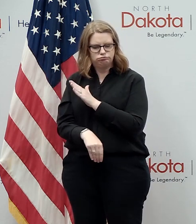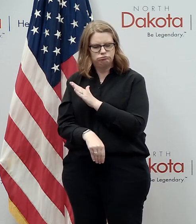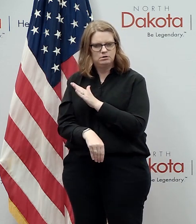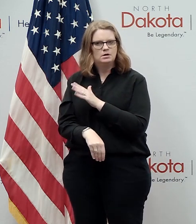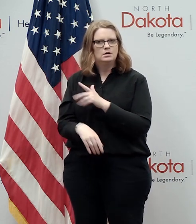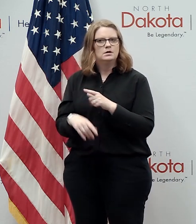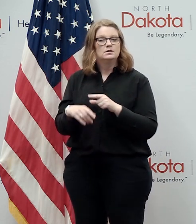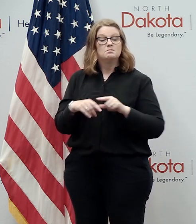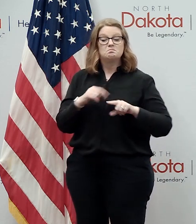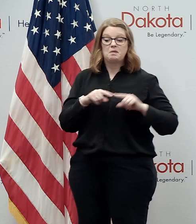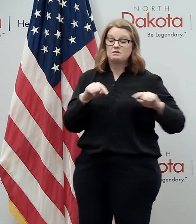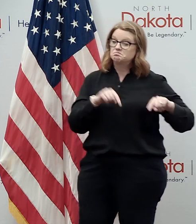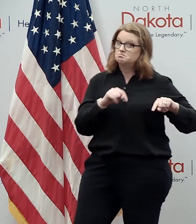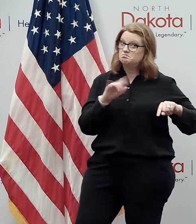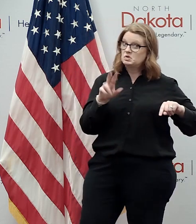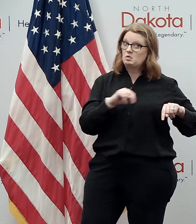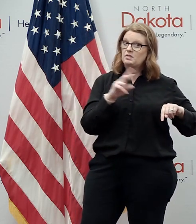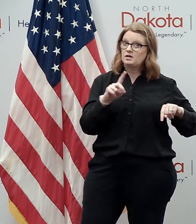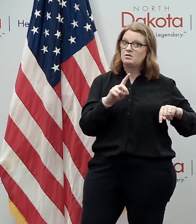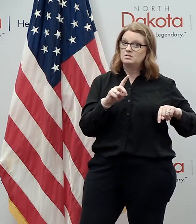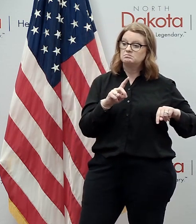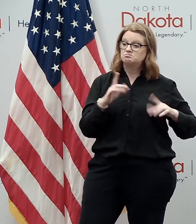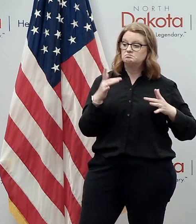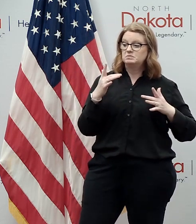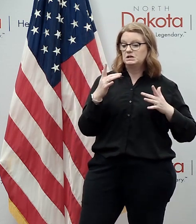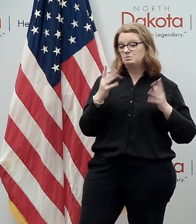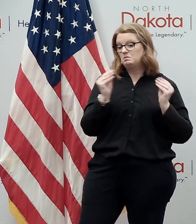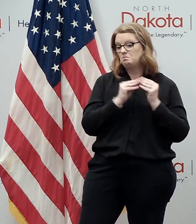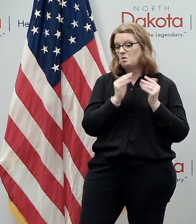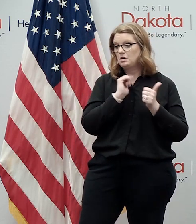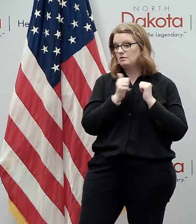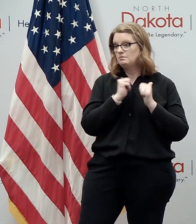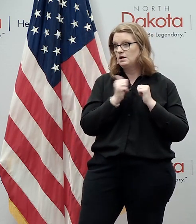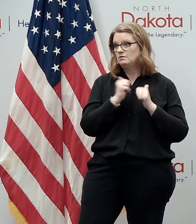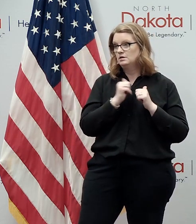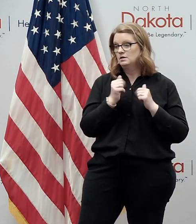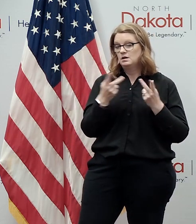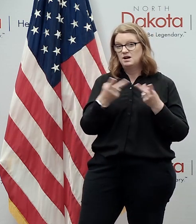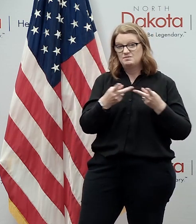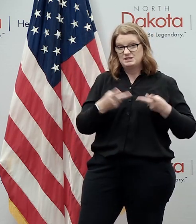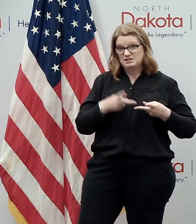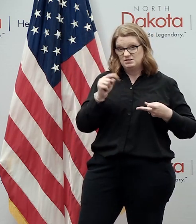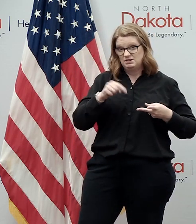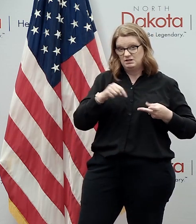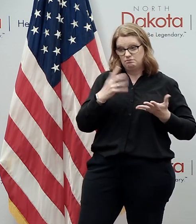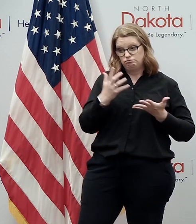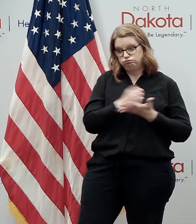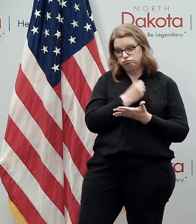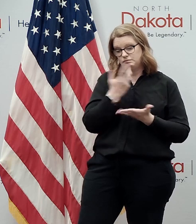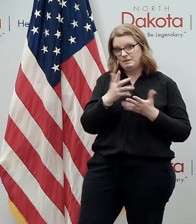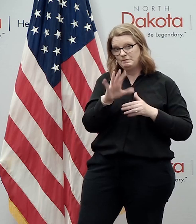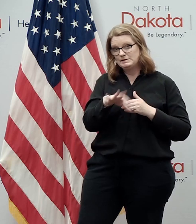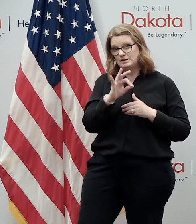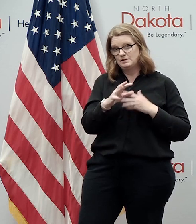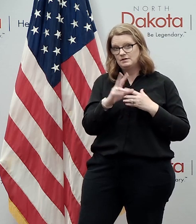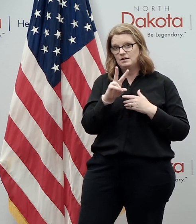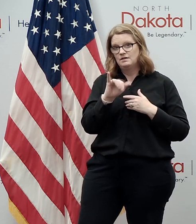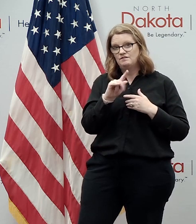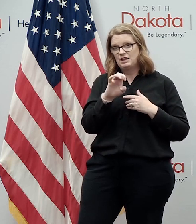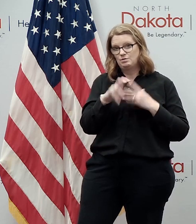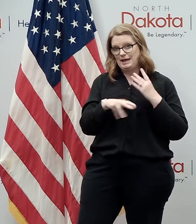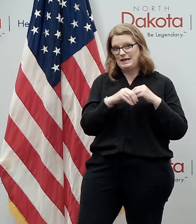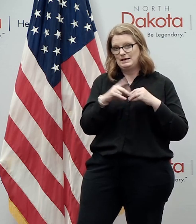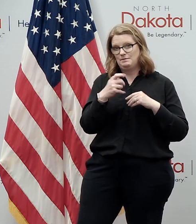think it gives north dakota a chance to actually become more competitive we can improve our position of being a place that may be selected for value-added pet chem